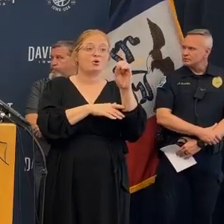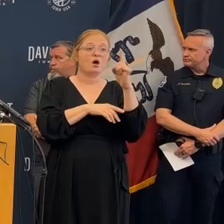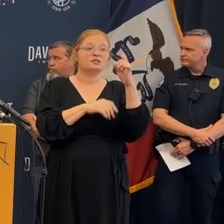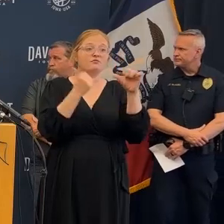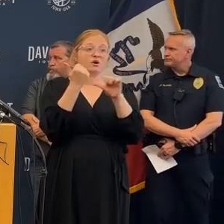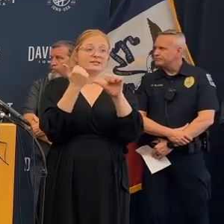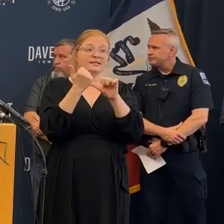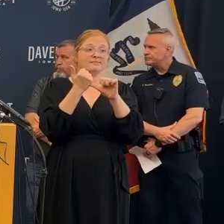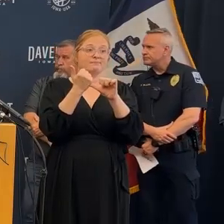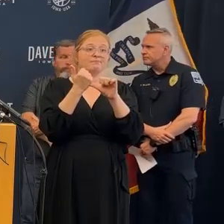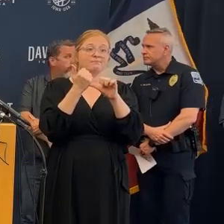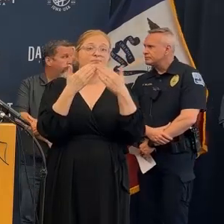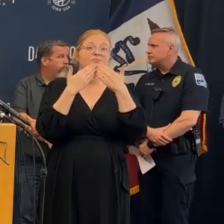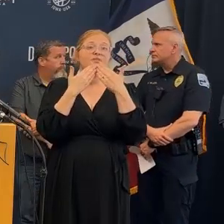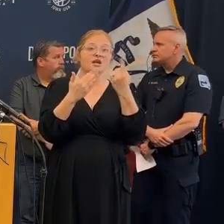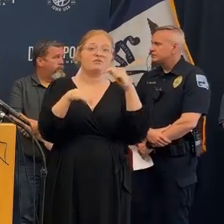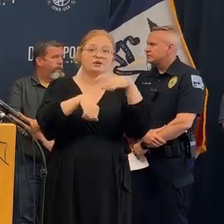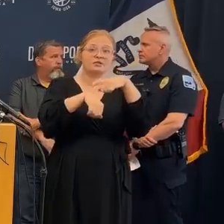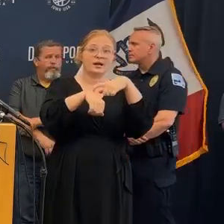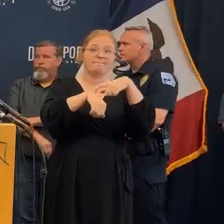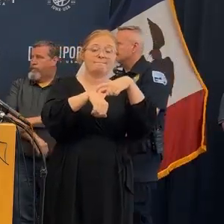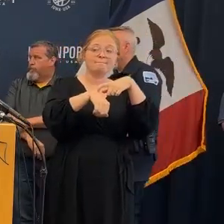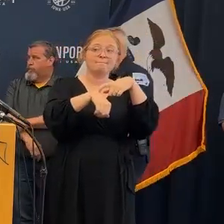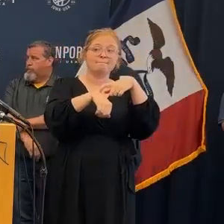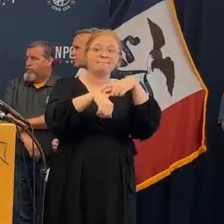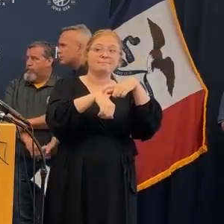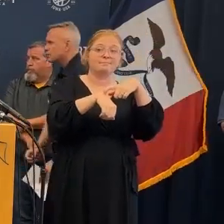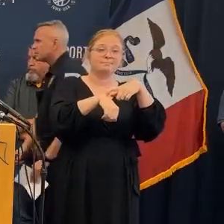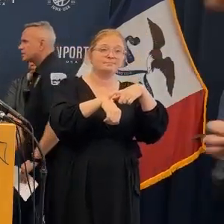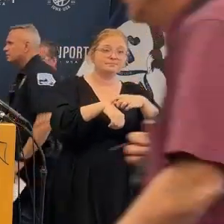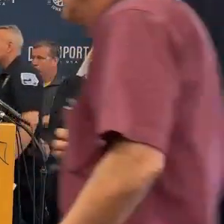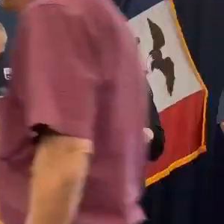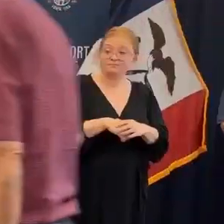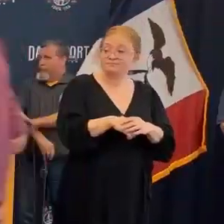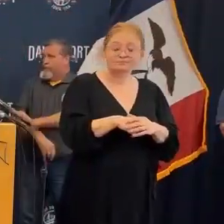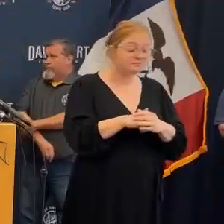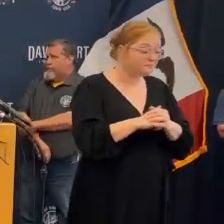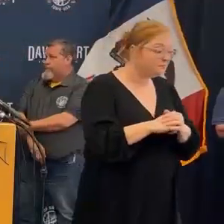investigators and probably everybody else I cannot commit to you when okay thank you very very very